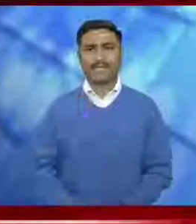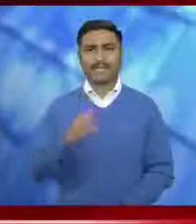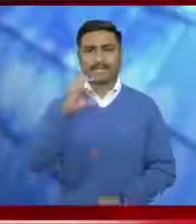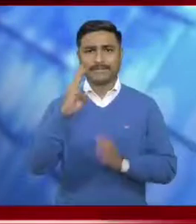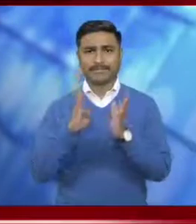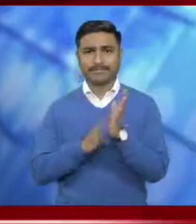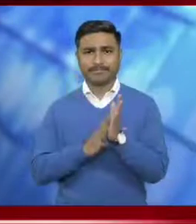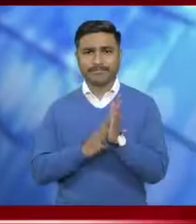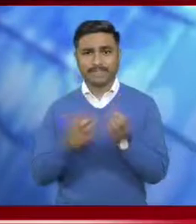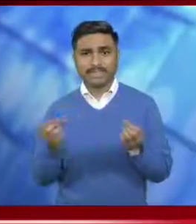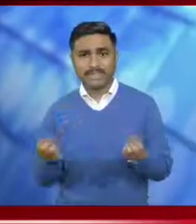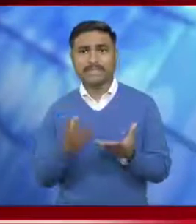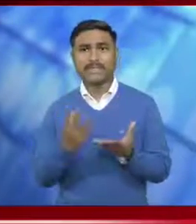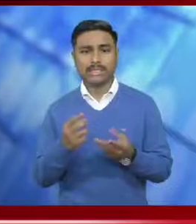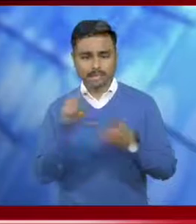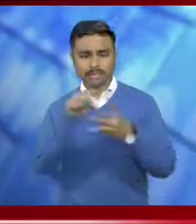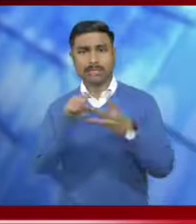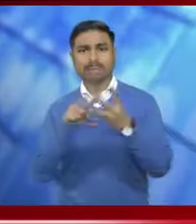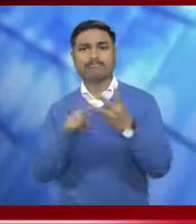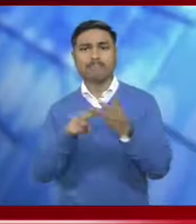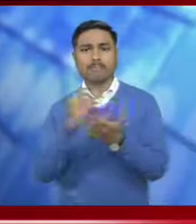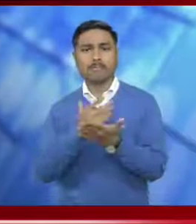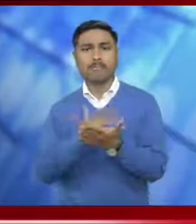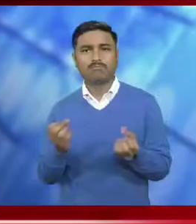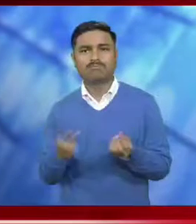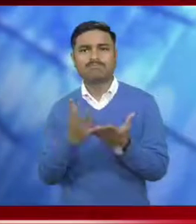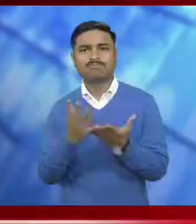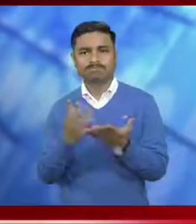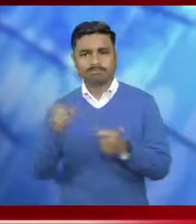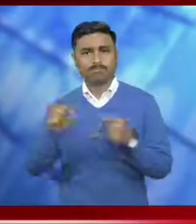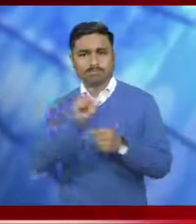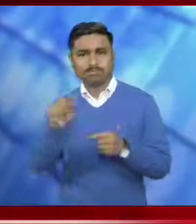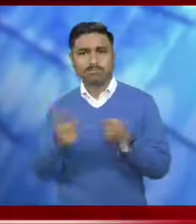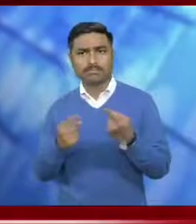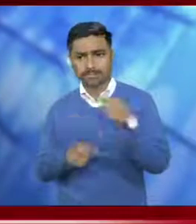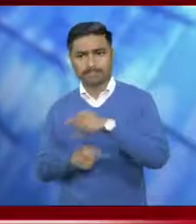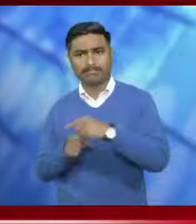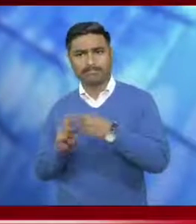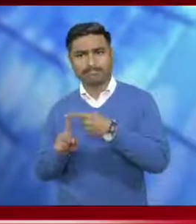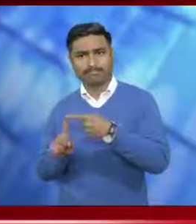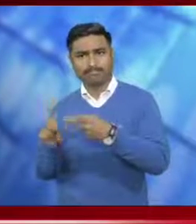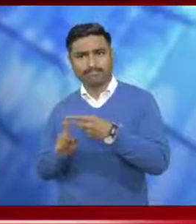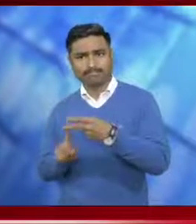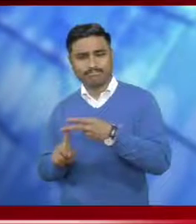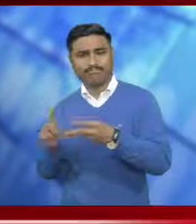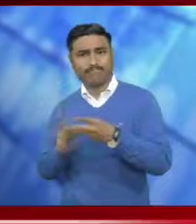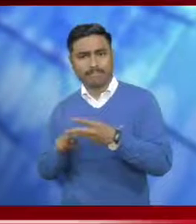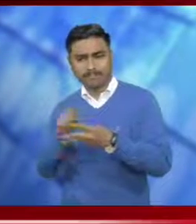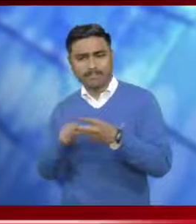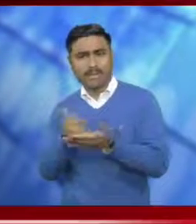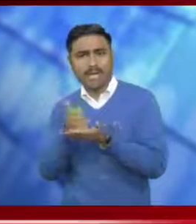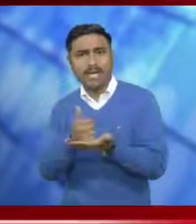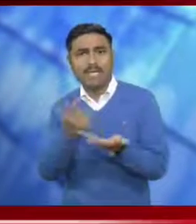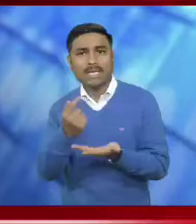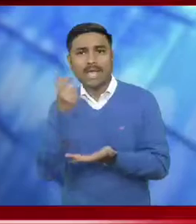Chief Minister of Sikkim recently launched unique schemes of Ama Yojna, Bahini Scheme and Vatsalya Scheme,